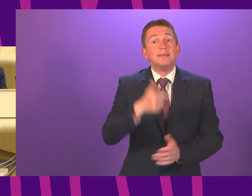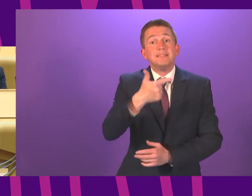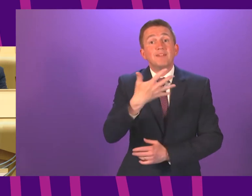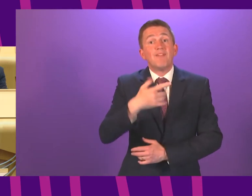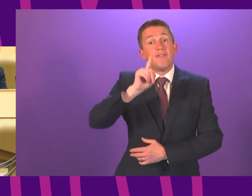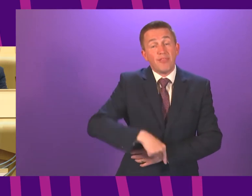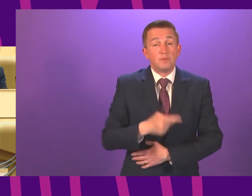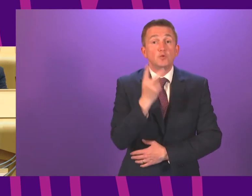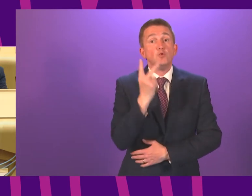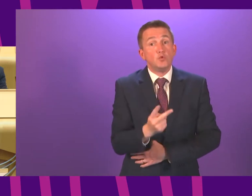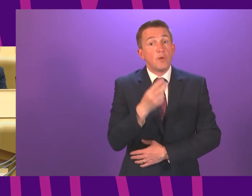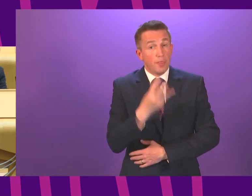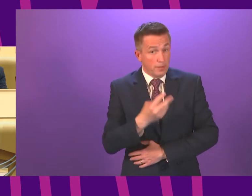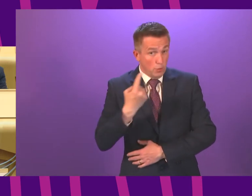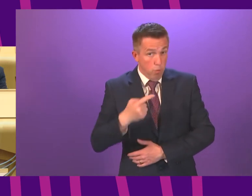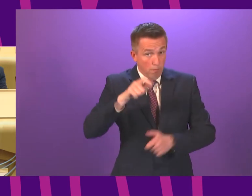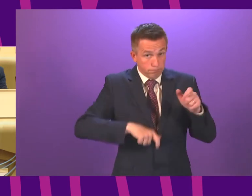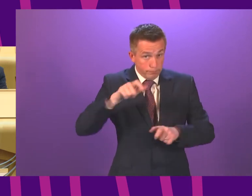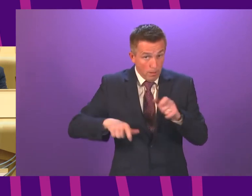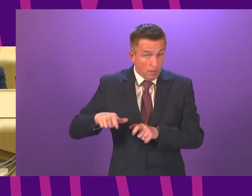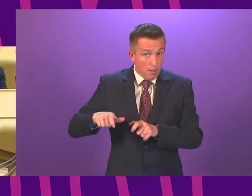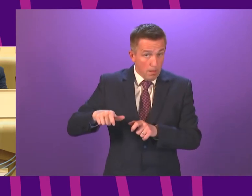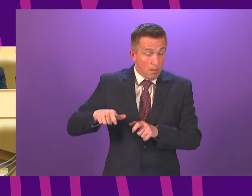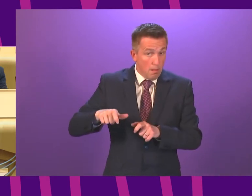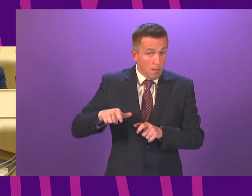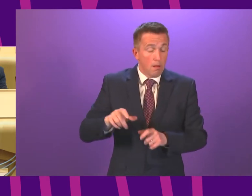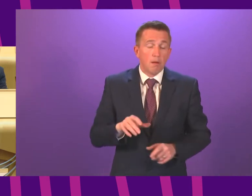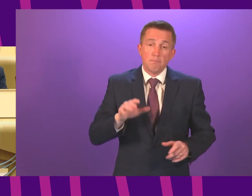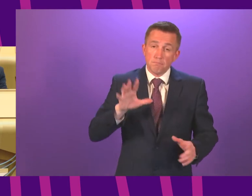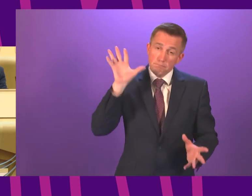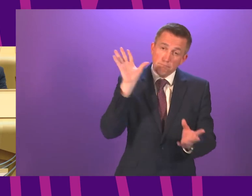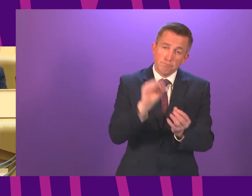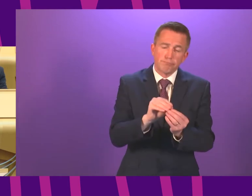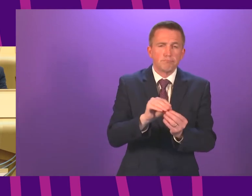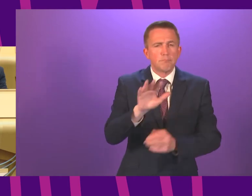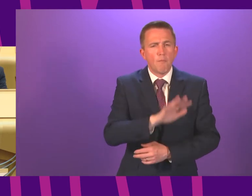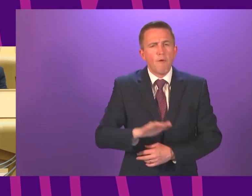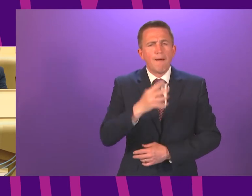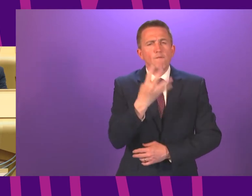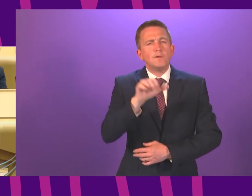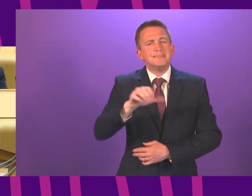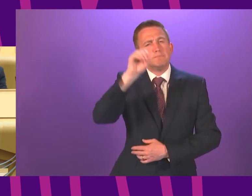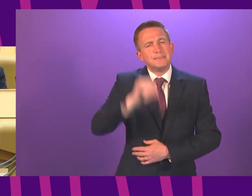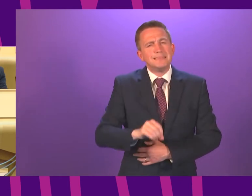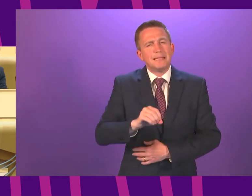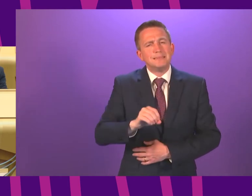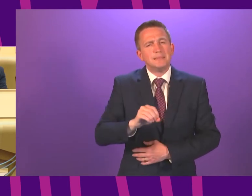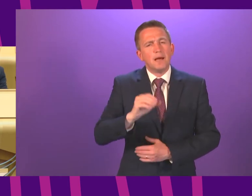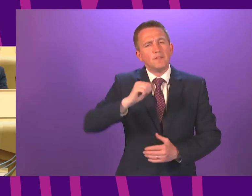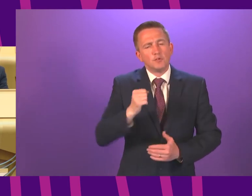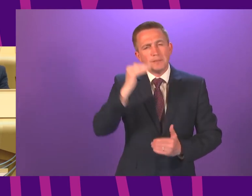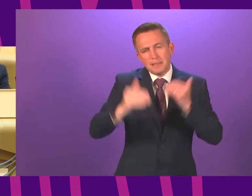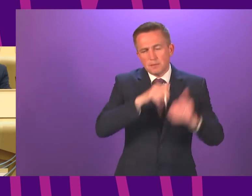,231. And that represents, the total number represents around 46% of the adult